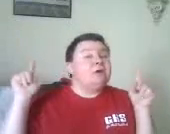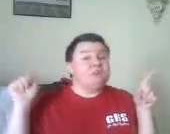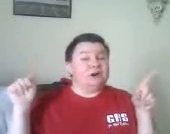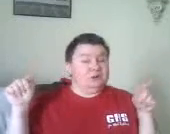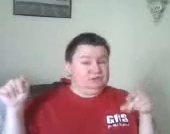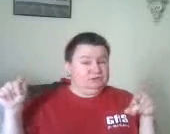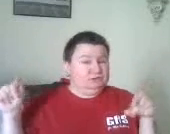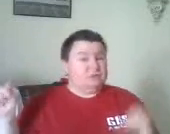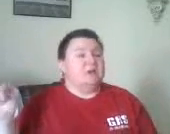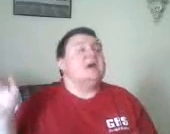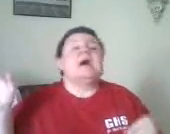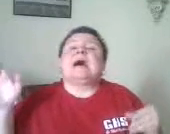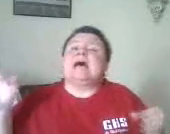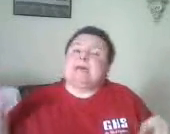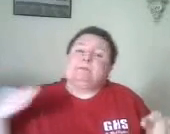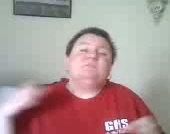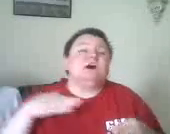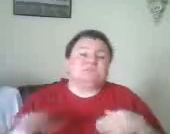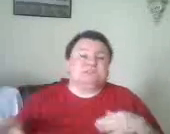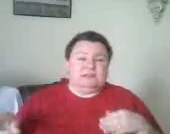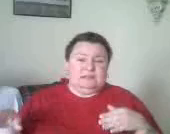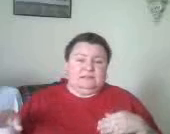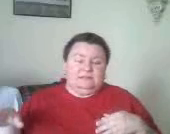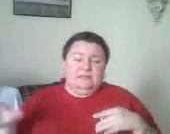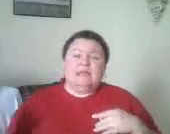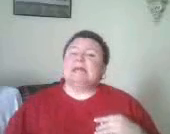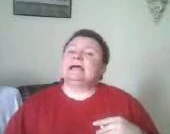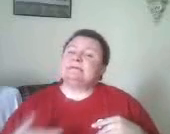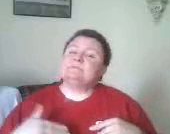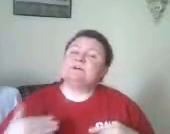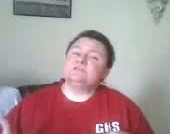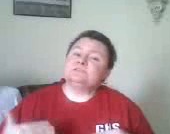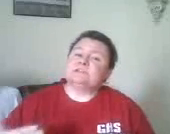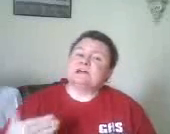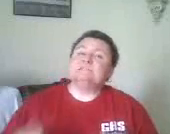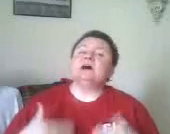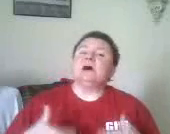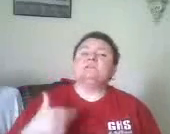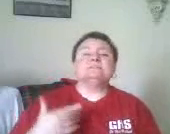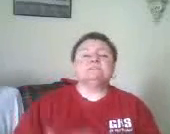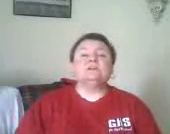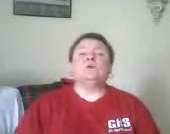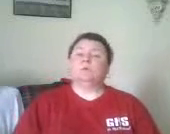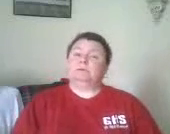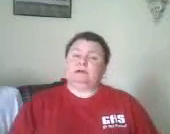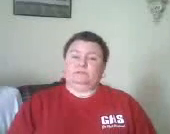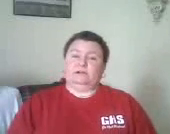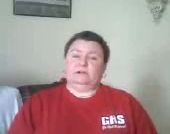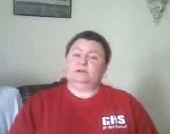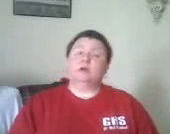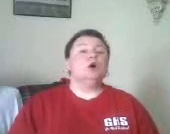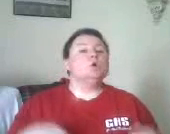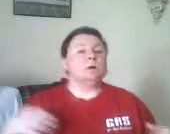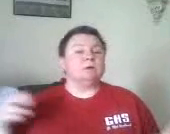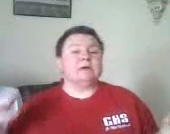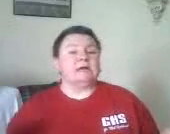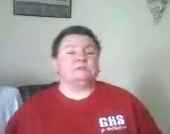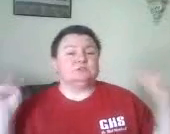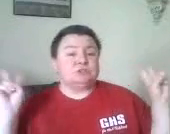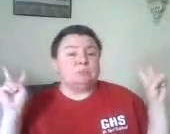all our fathers, a happy Father's Day. And a happy Father's Day to all the single women out there who only have